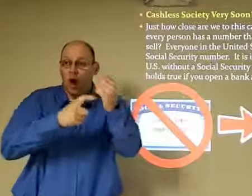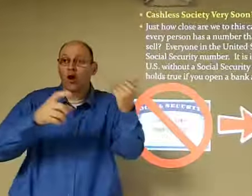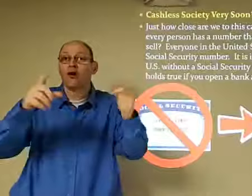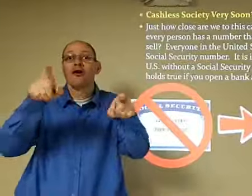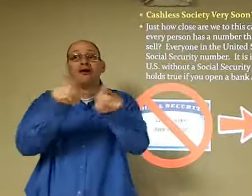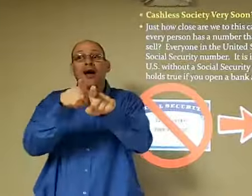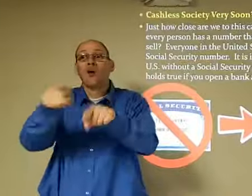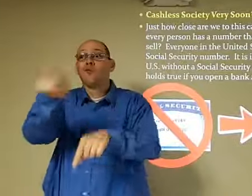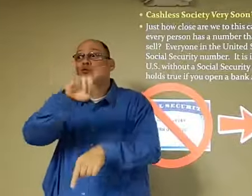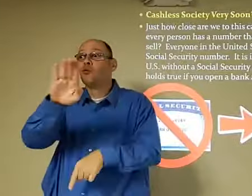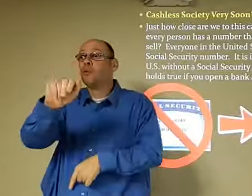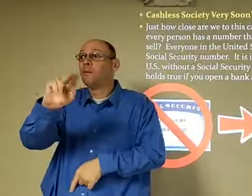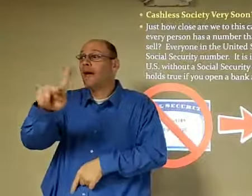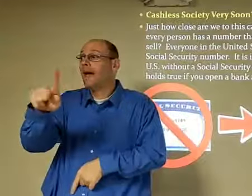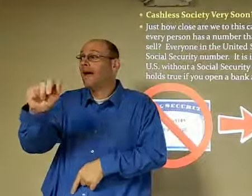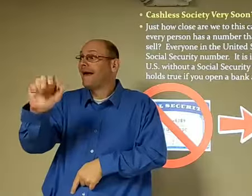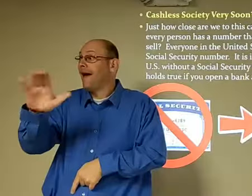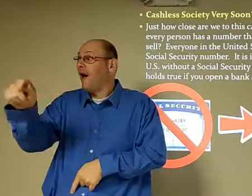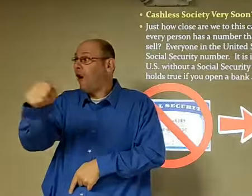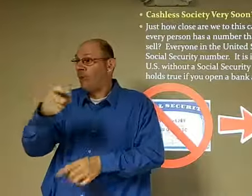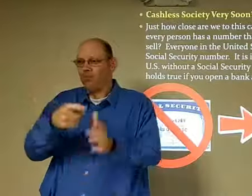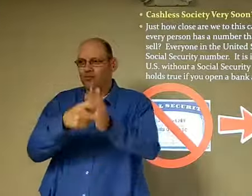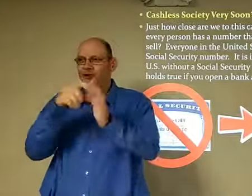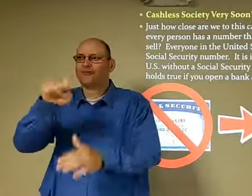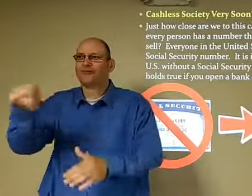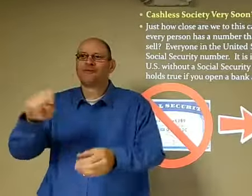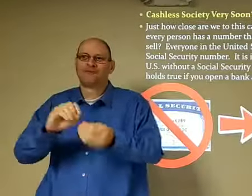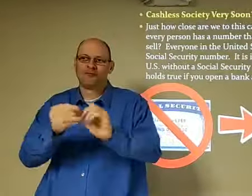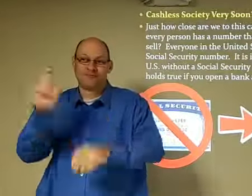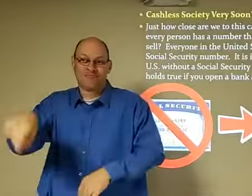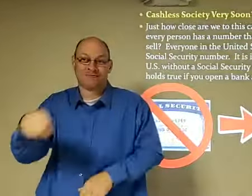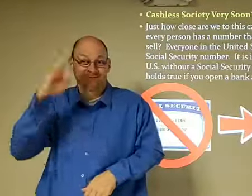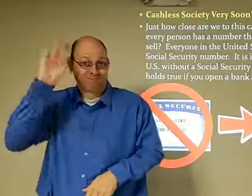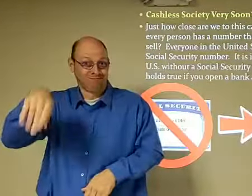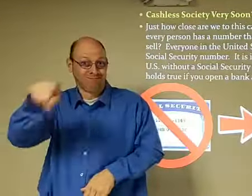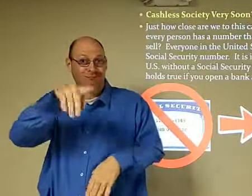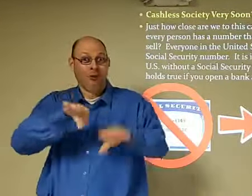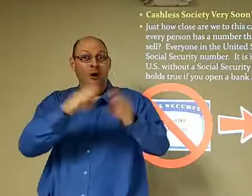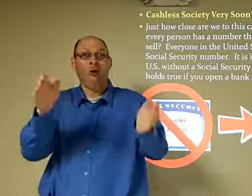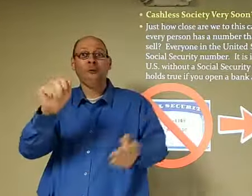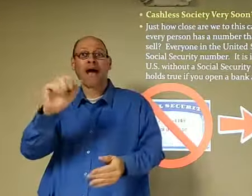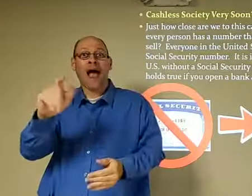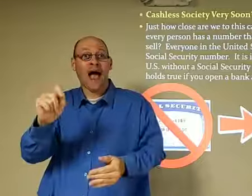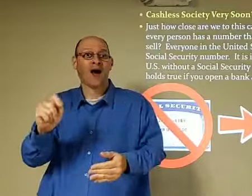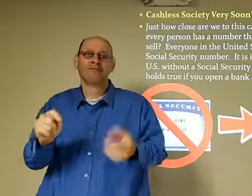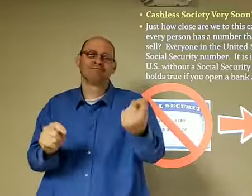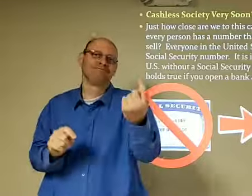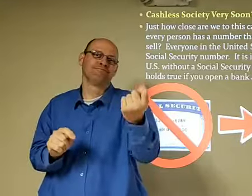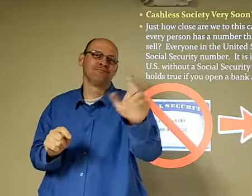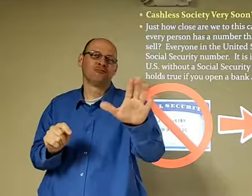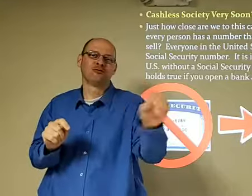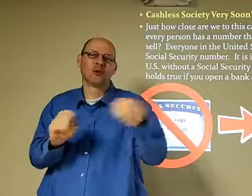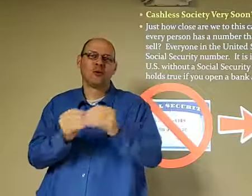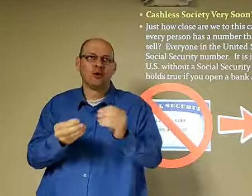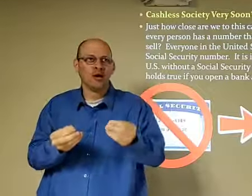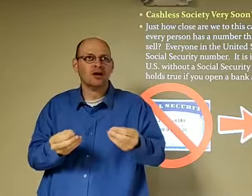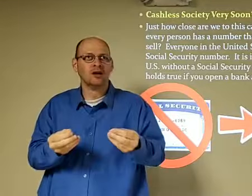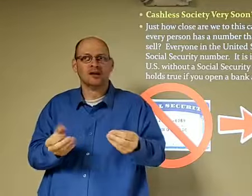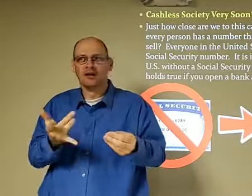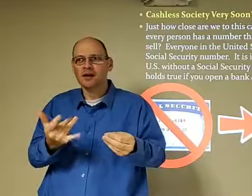Because they work in our country and they don't pay taxes. Once